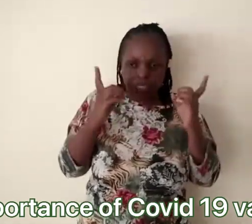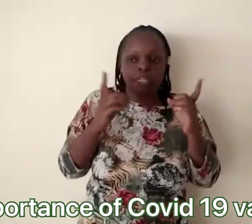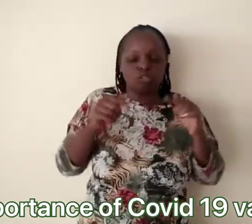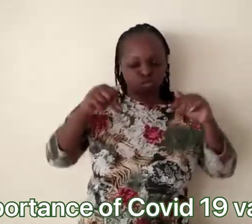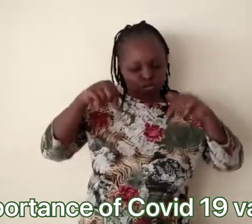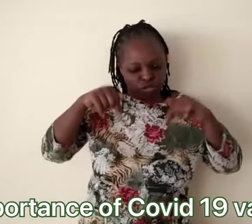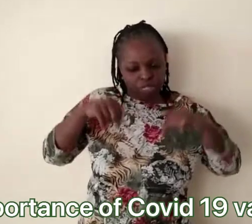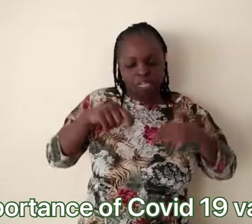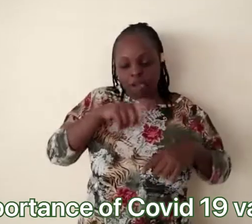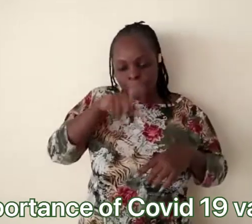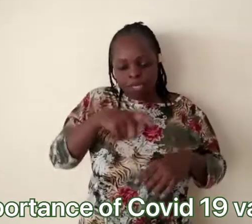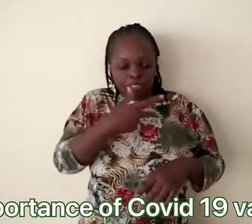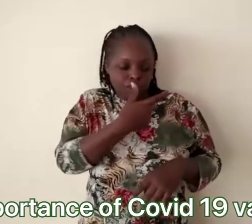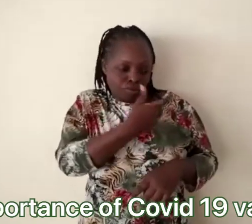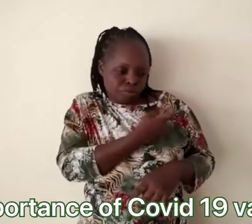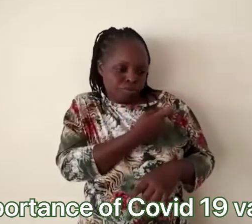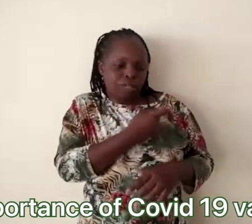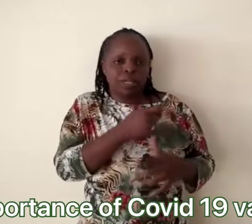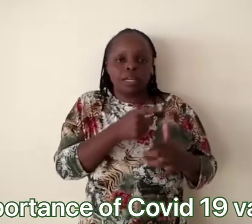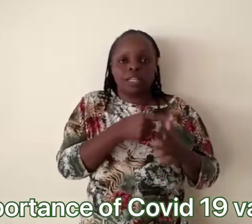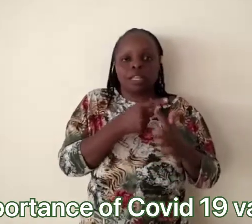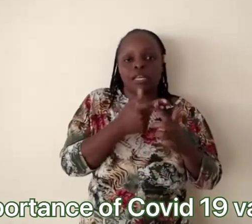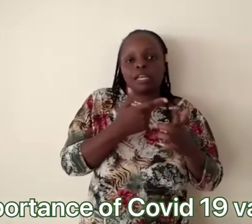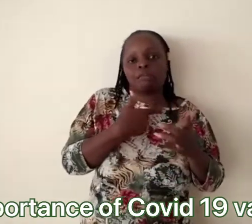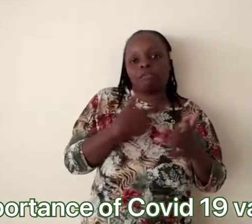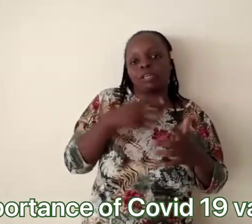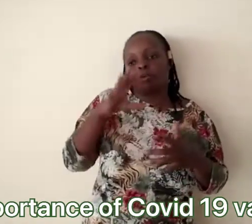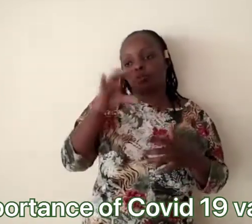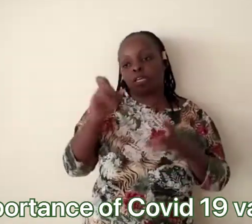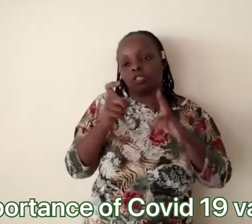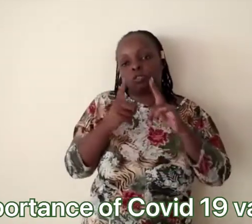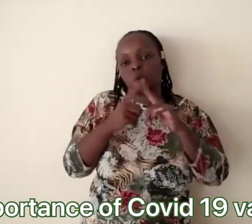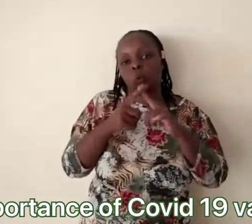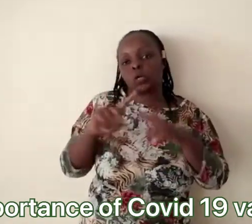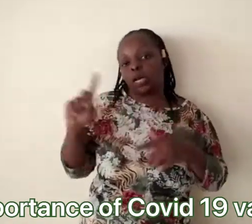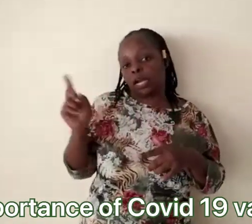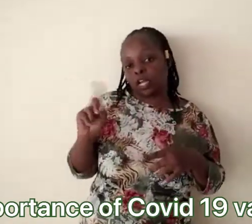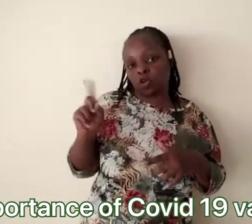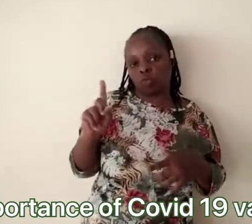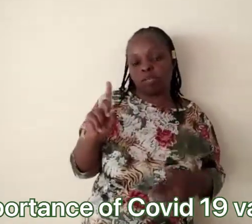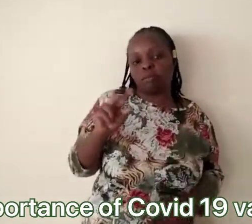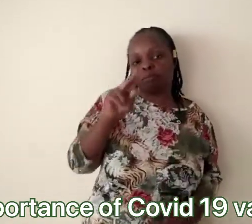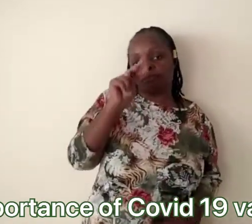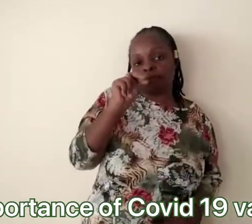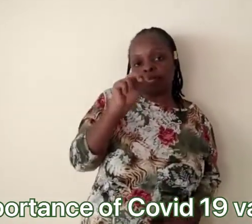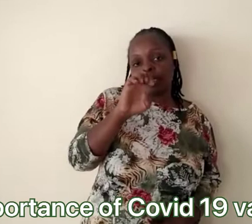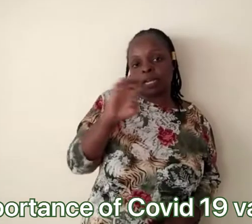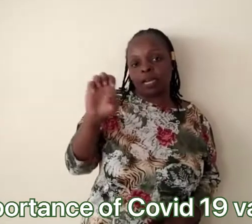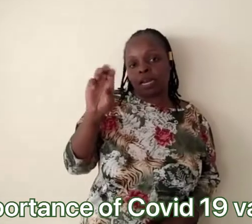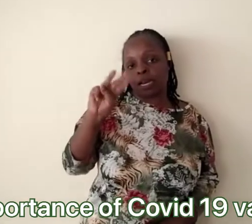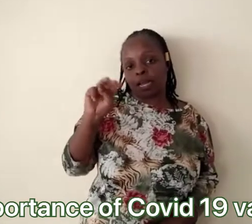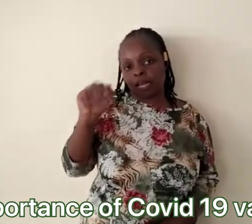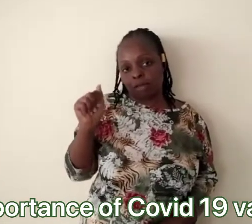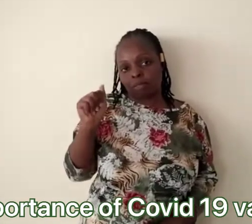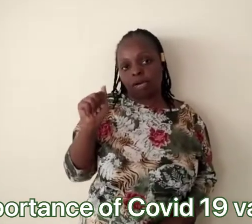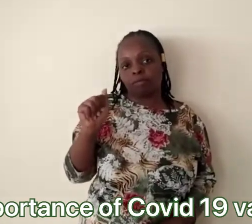government services. So, I decided let me go for the vaccine today. I went to Nairobi,